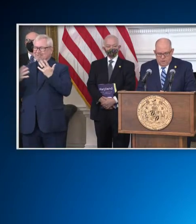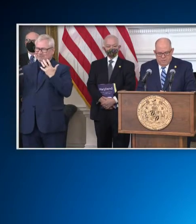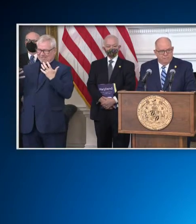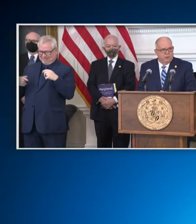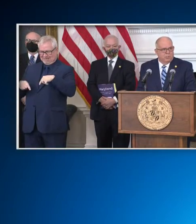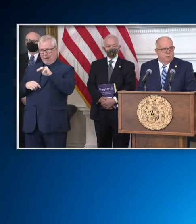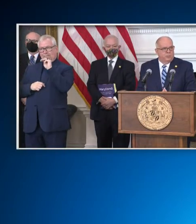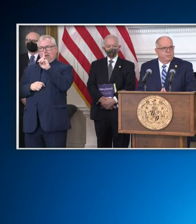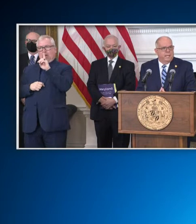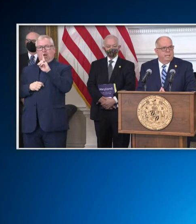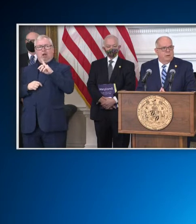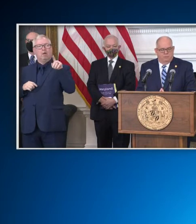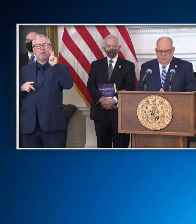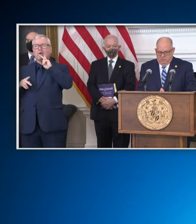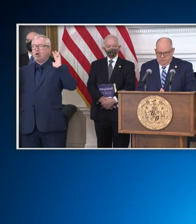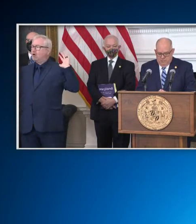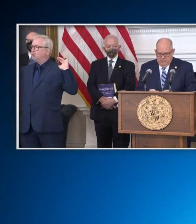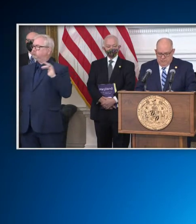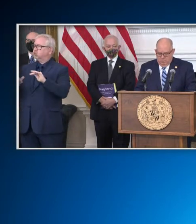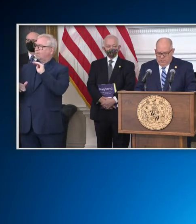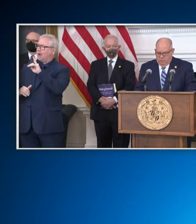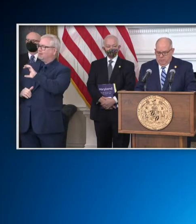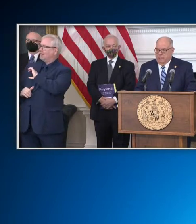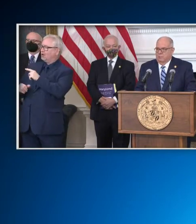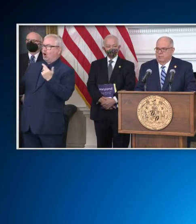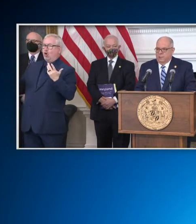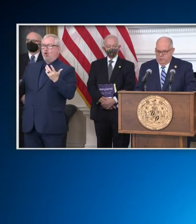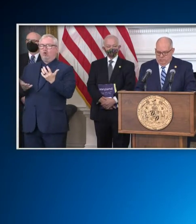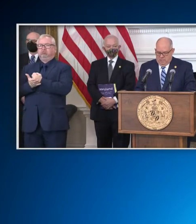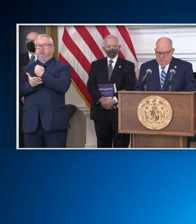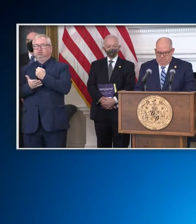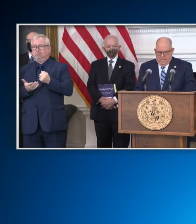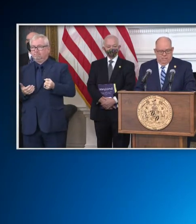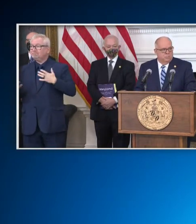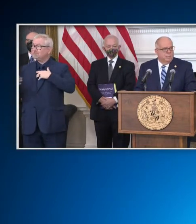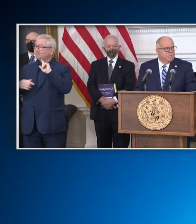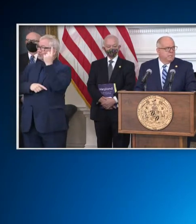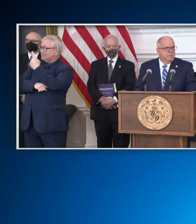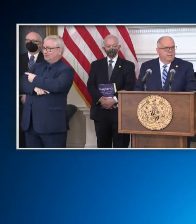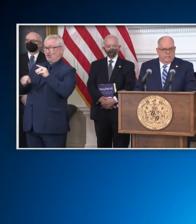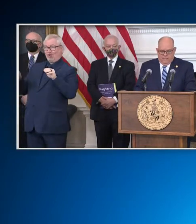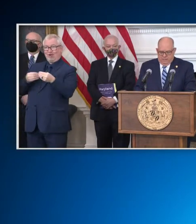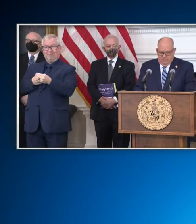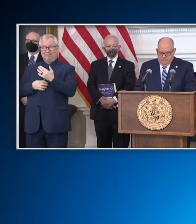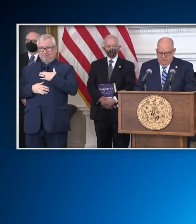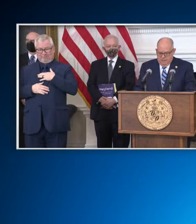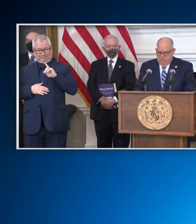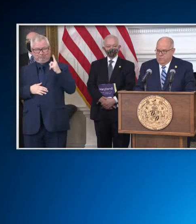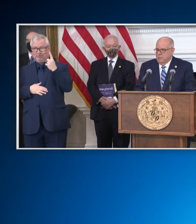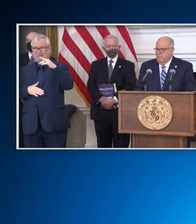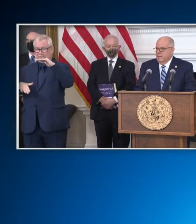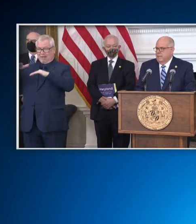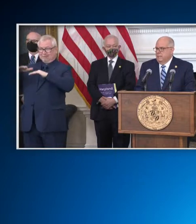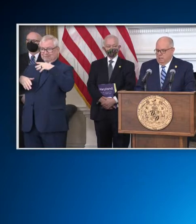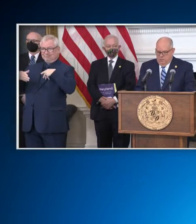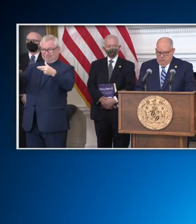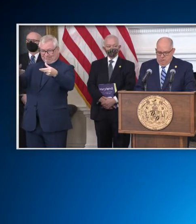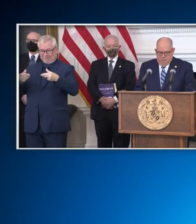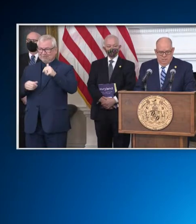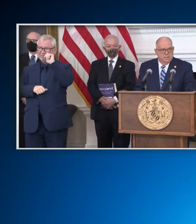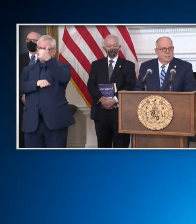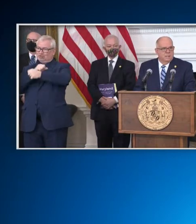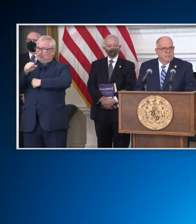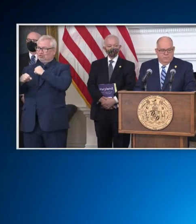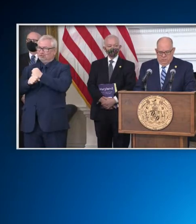On my first full day in office, we submitted the first balanced budget in a decade, which eliminated nearly